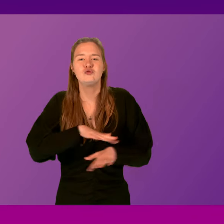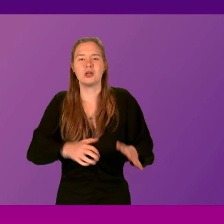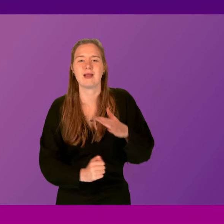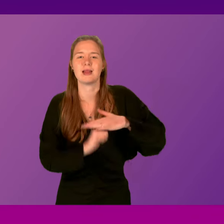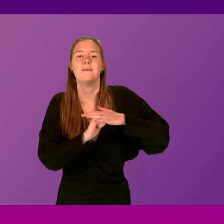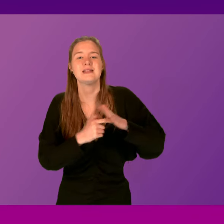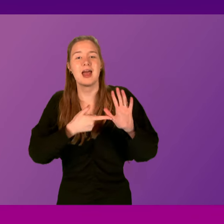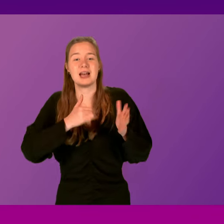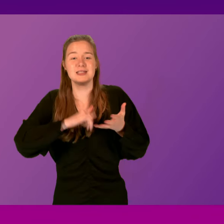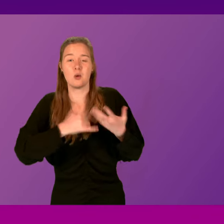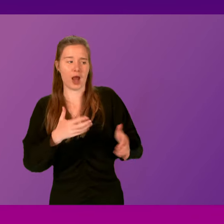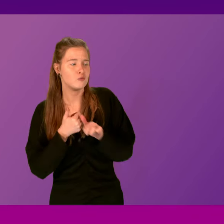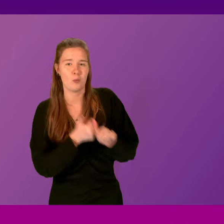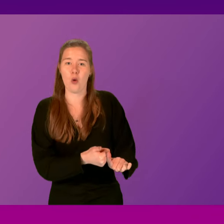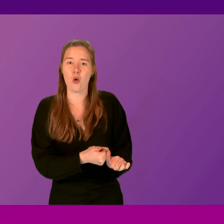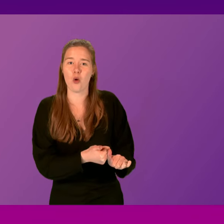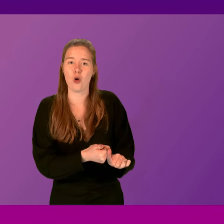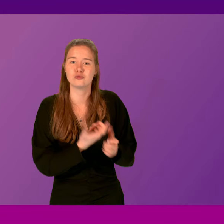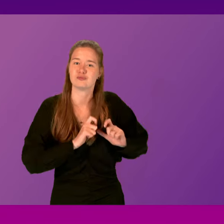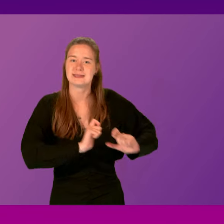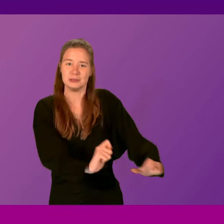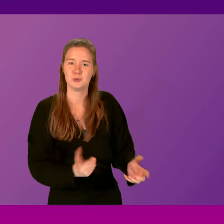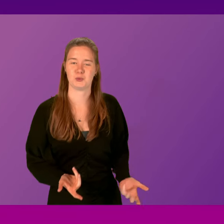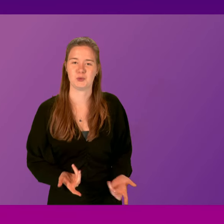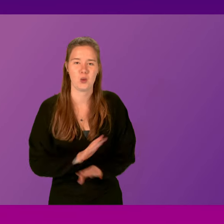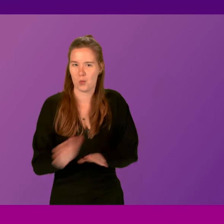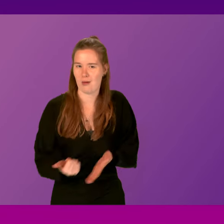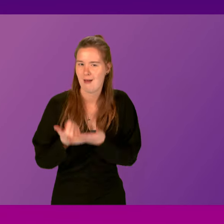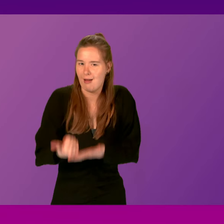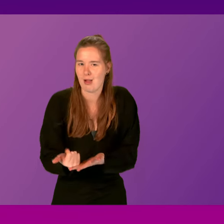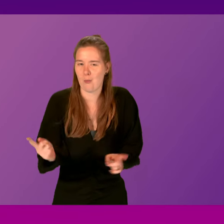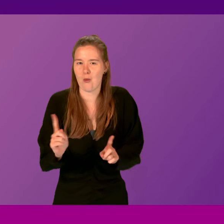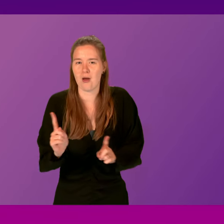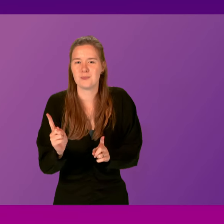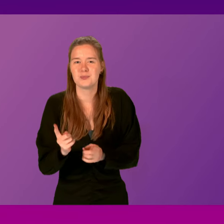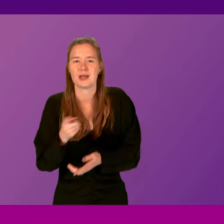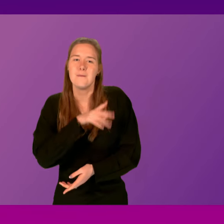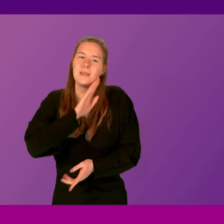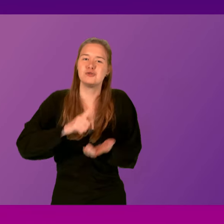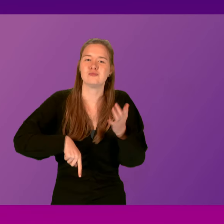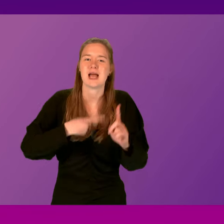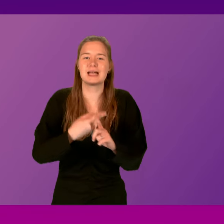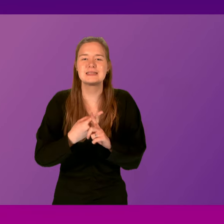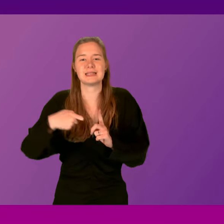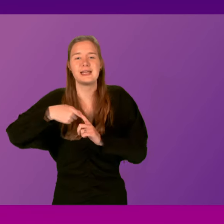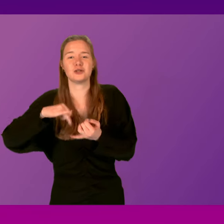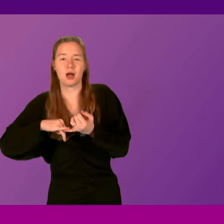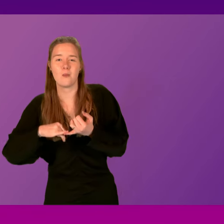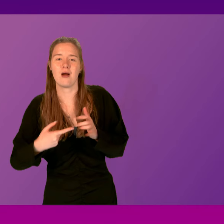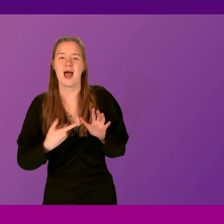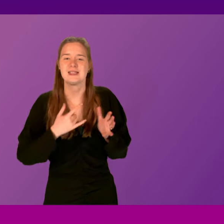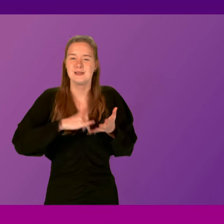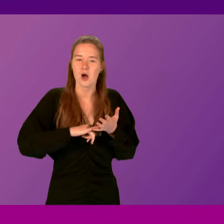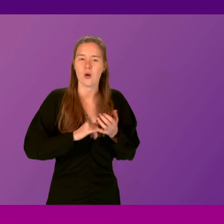that Anasawa now supports retaining. What won't help, of course, is a bedroom tax that Keir Starmer and Anasawa